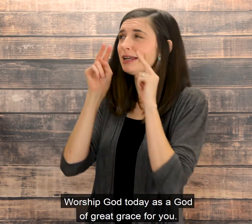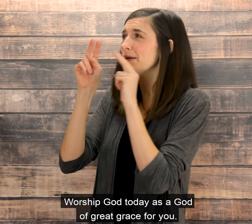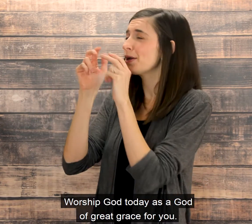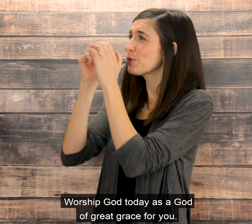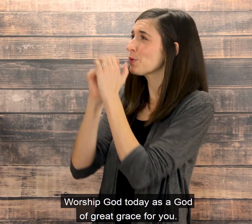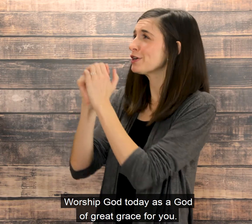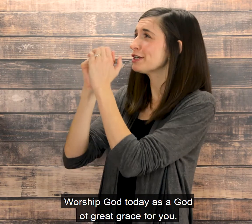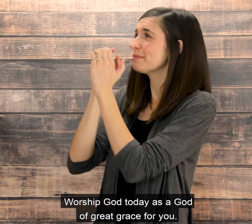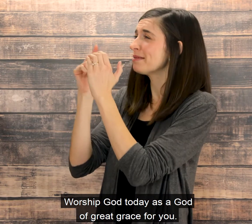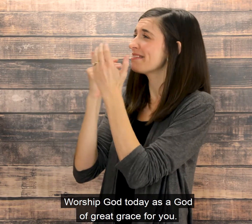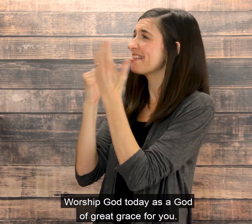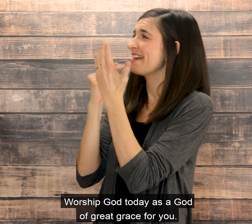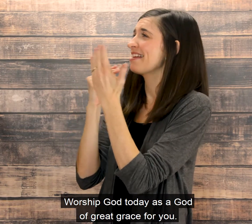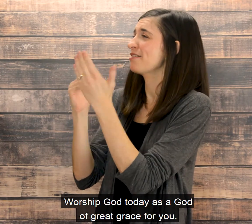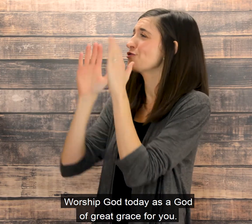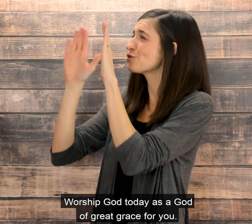God of great grace for you.